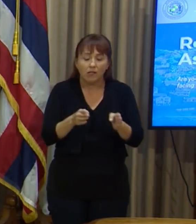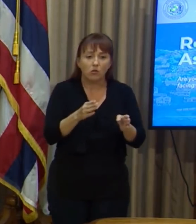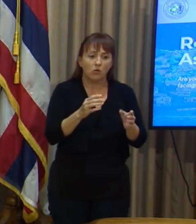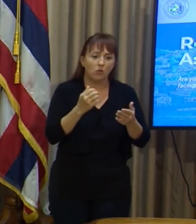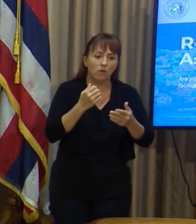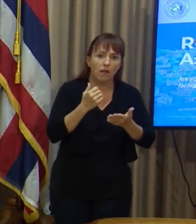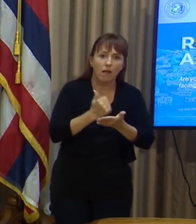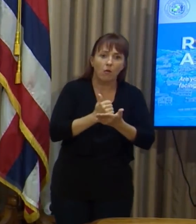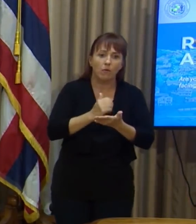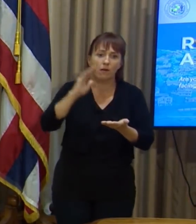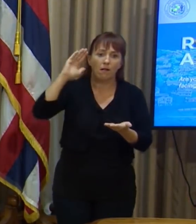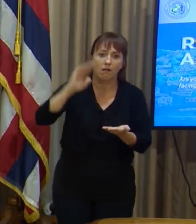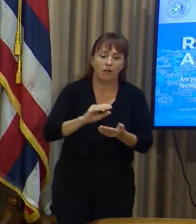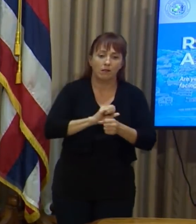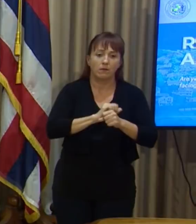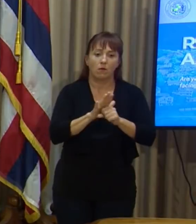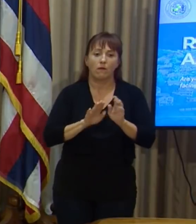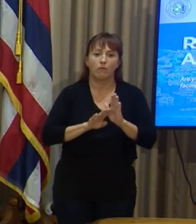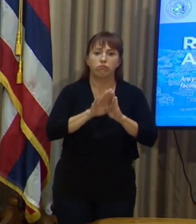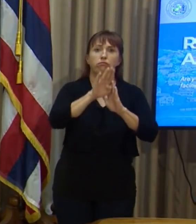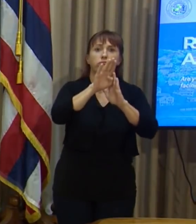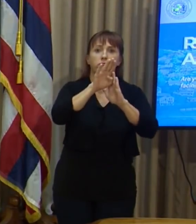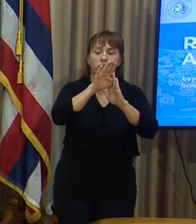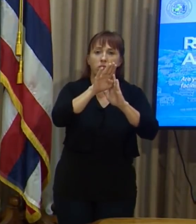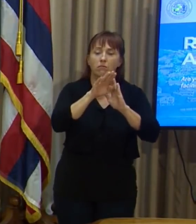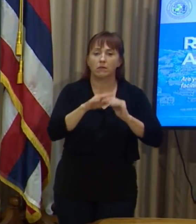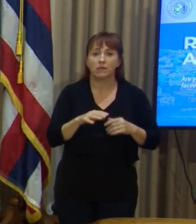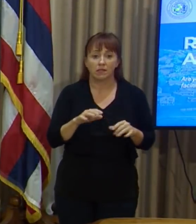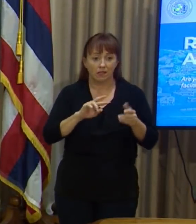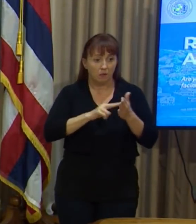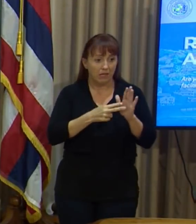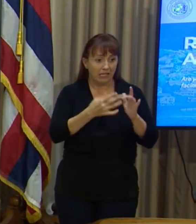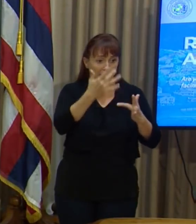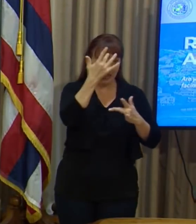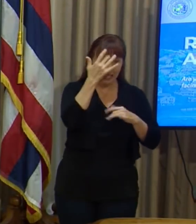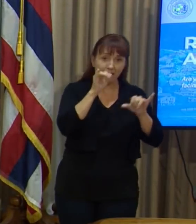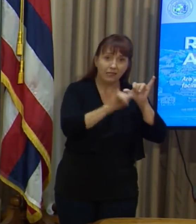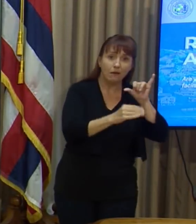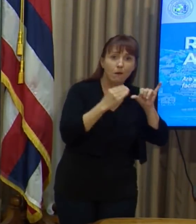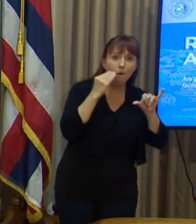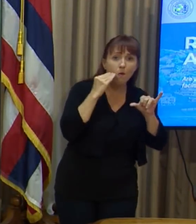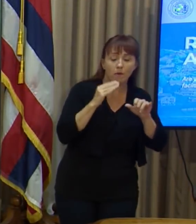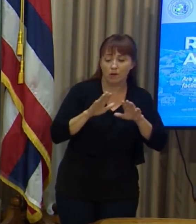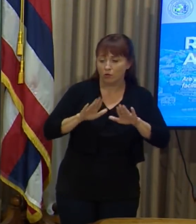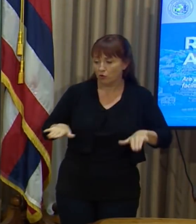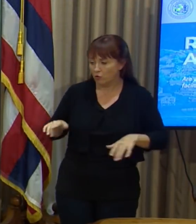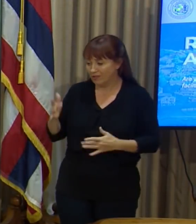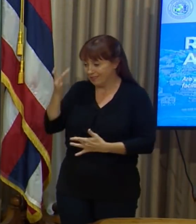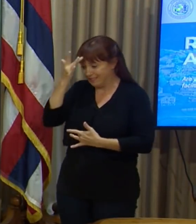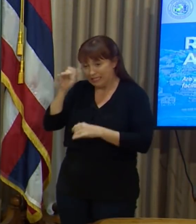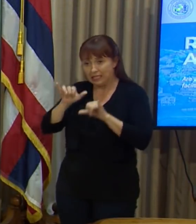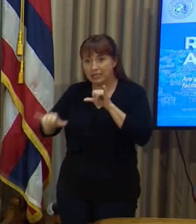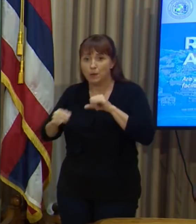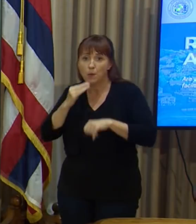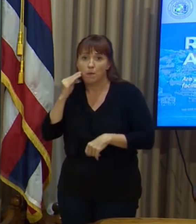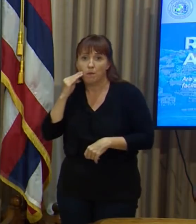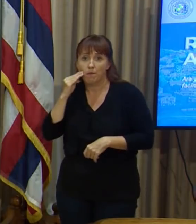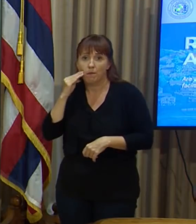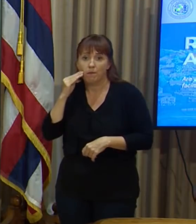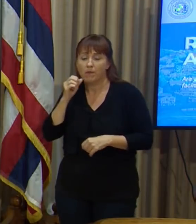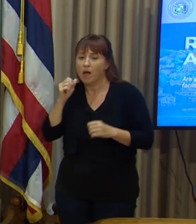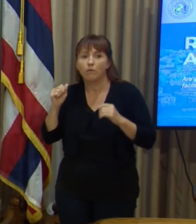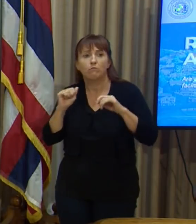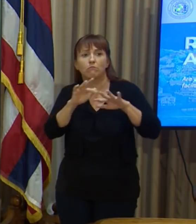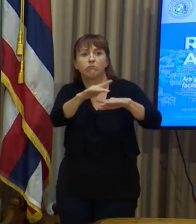the spread of COVID-19. It means that you stay home when you're sick and keep your children home when they're sick. We need